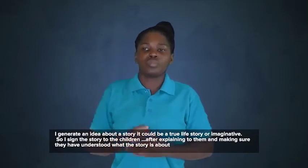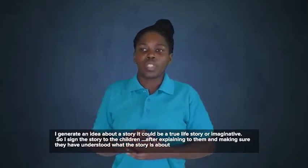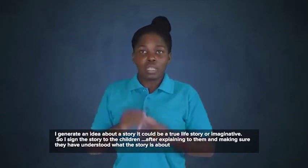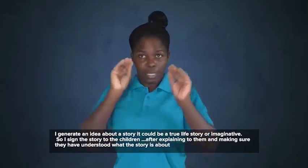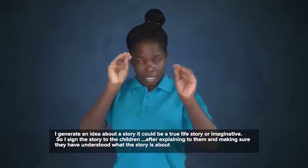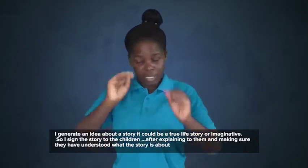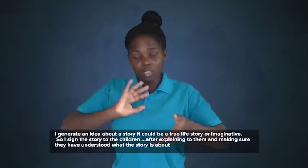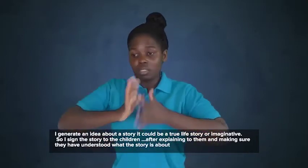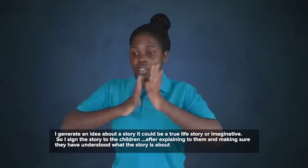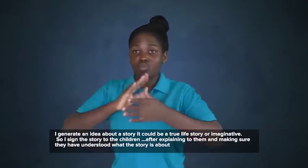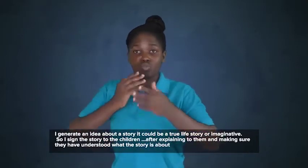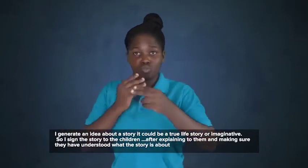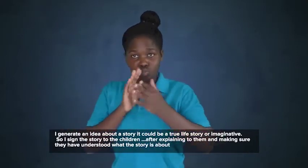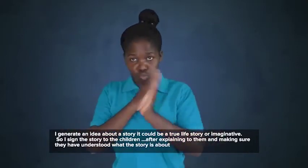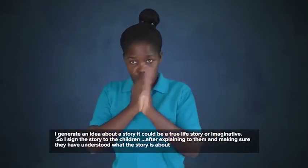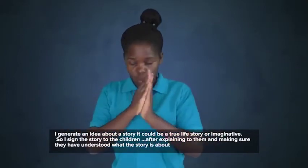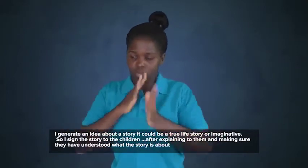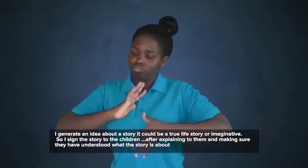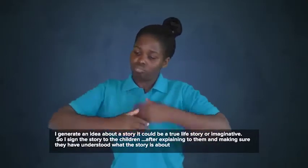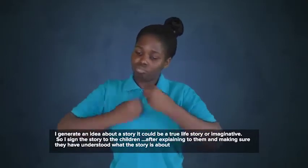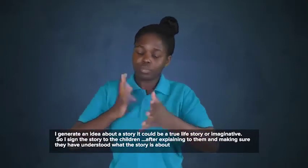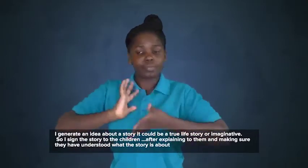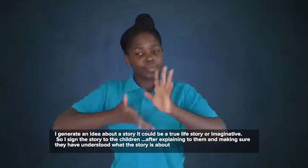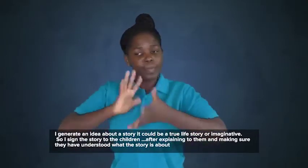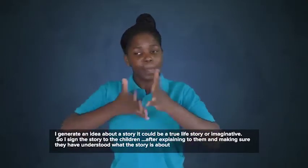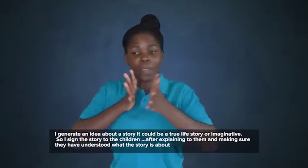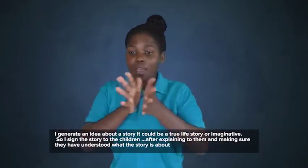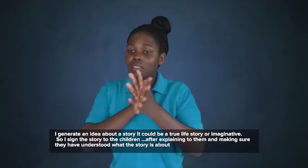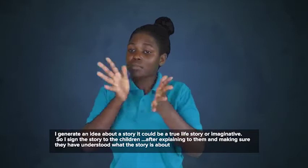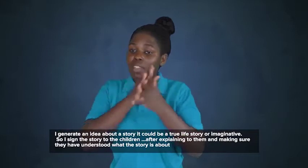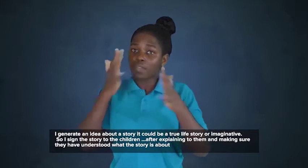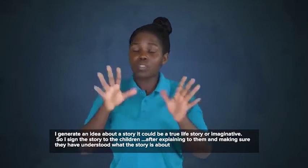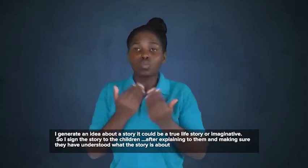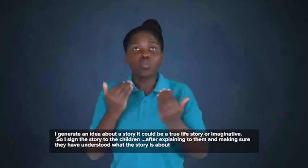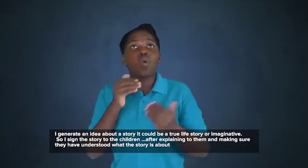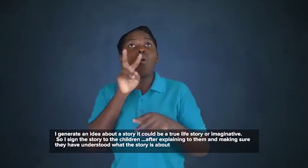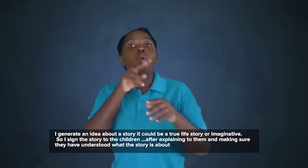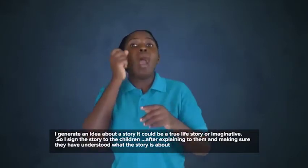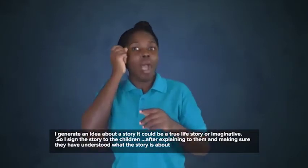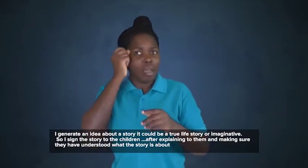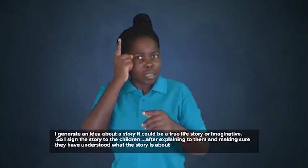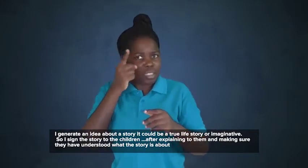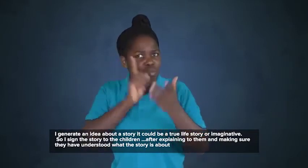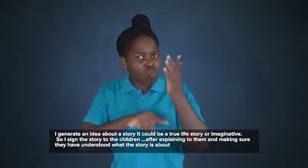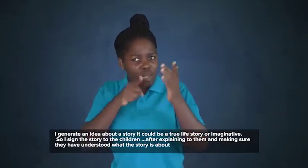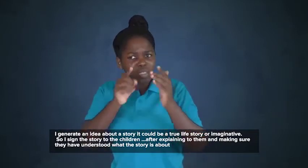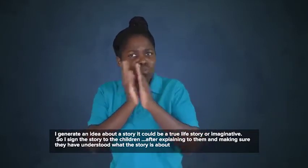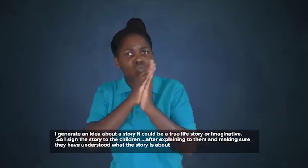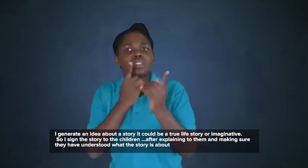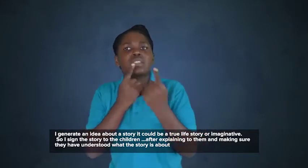imaginative. So I sign the story to the children. After explaining them and